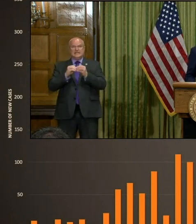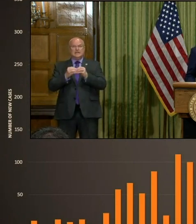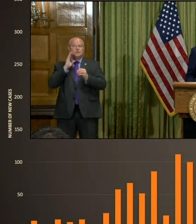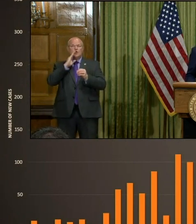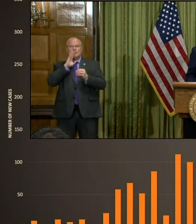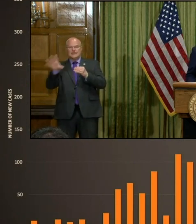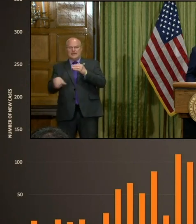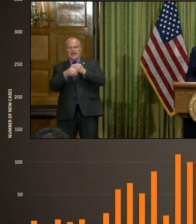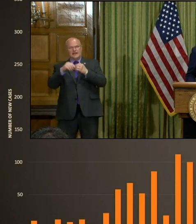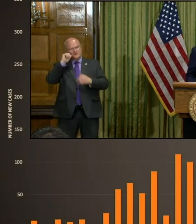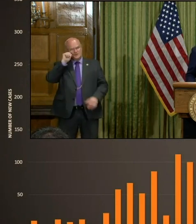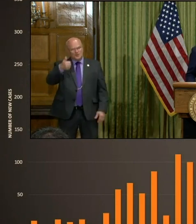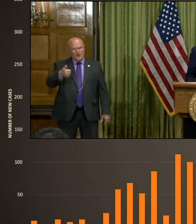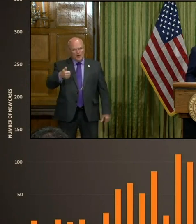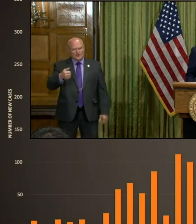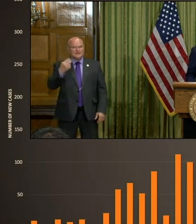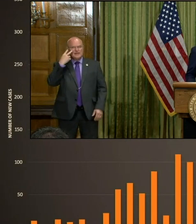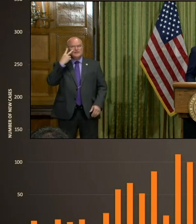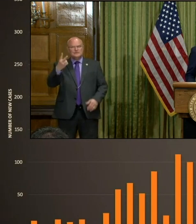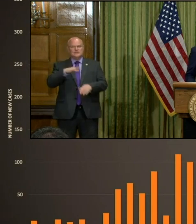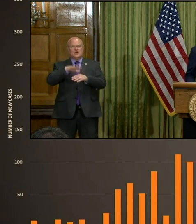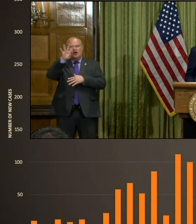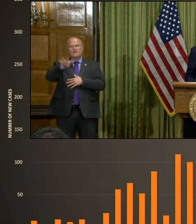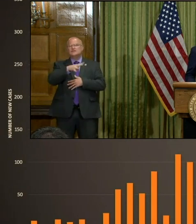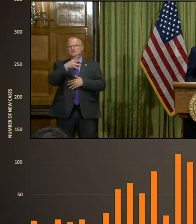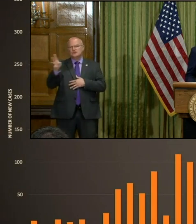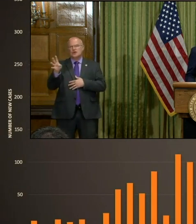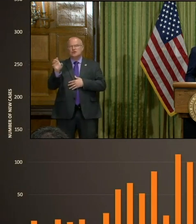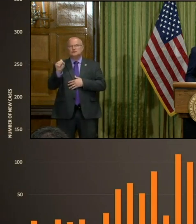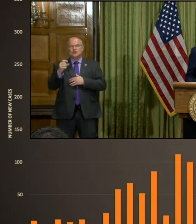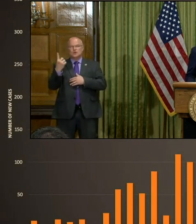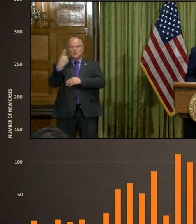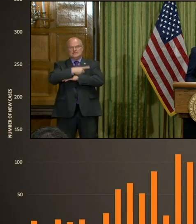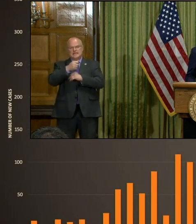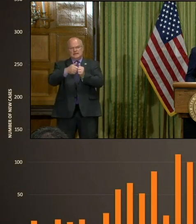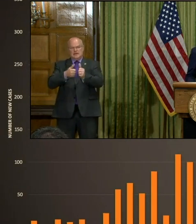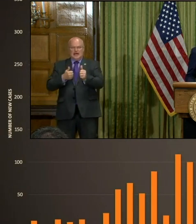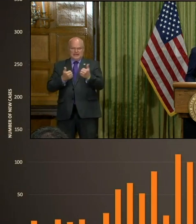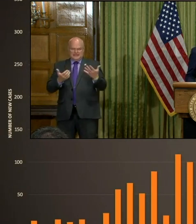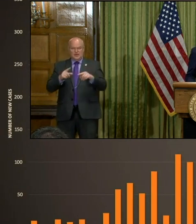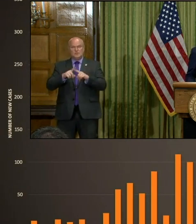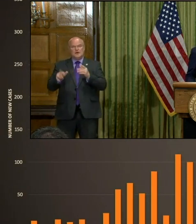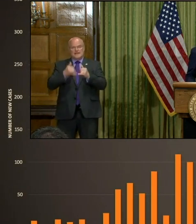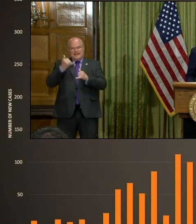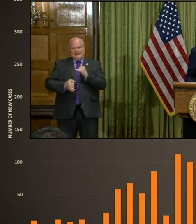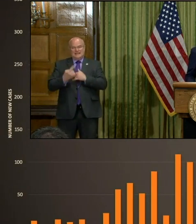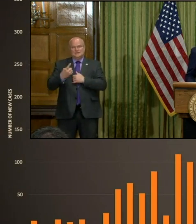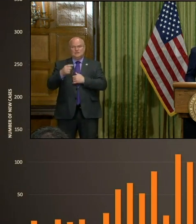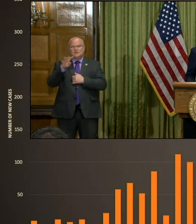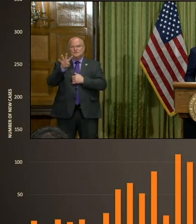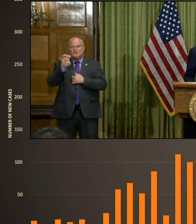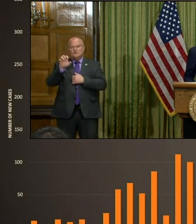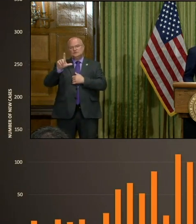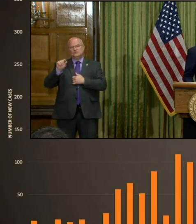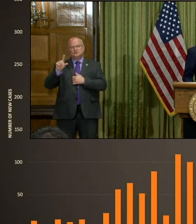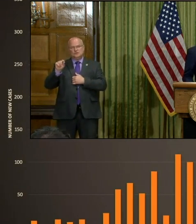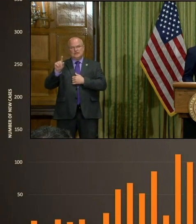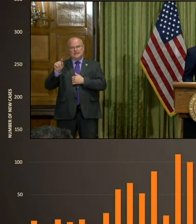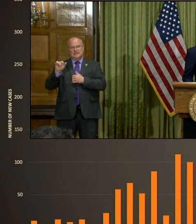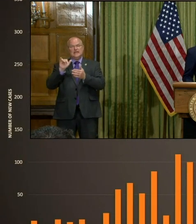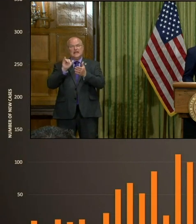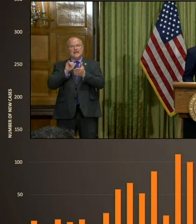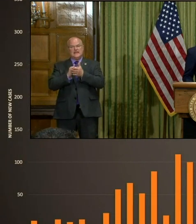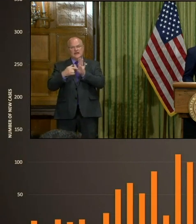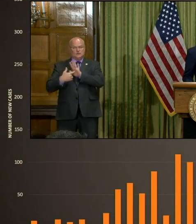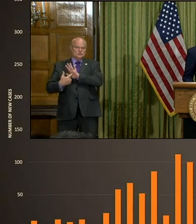numbers will be entered tomorrow, and you'll see it on the chart. So we're one day behind here, but that last one is 420, and